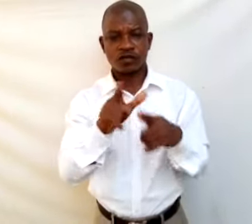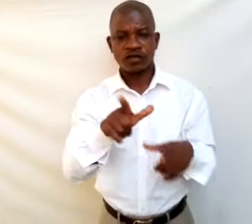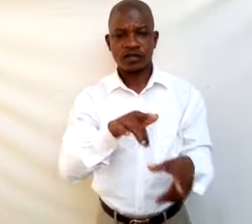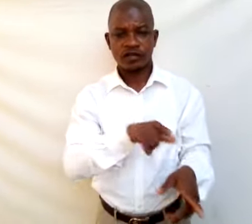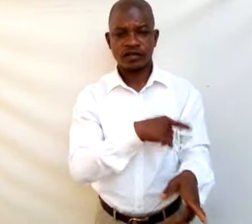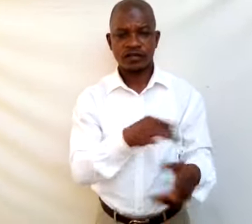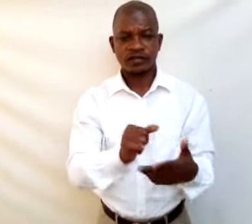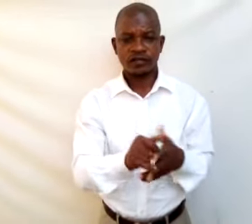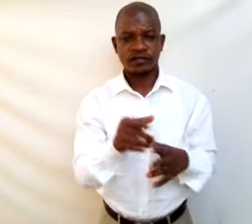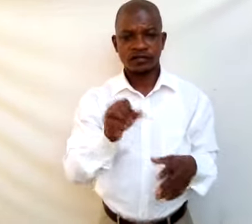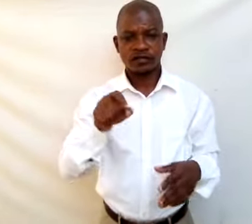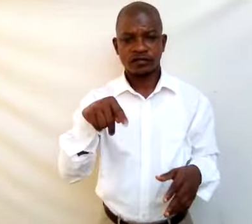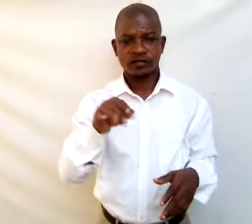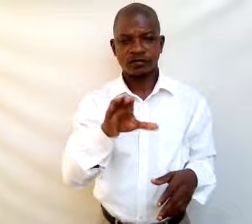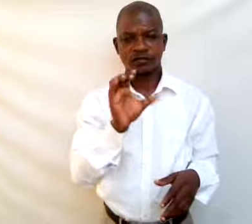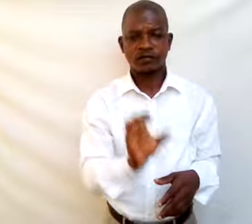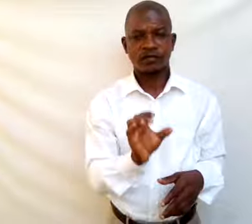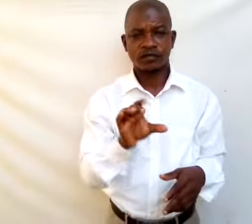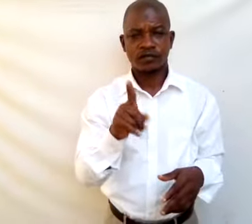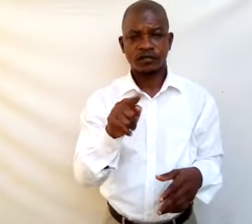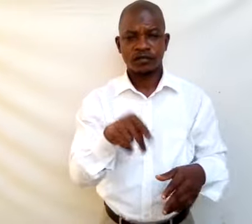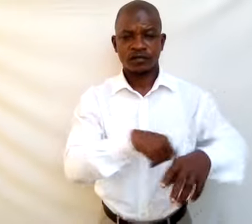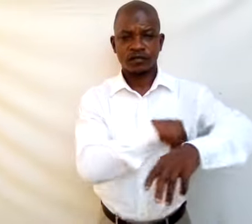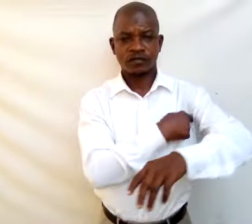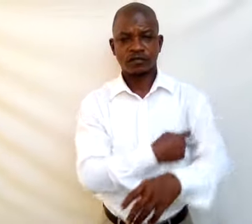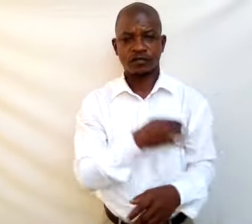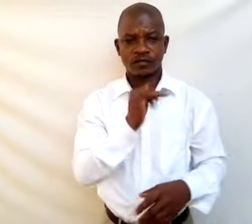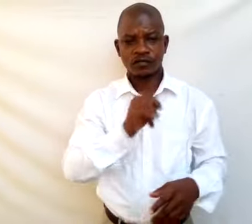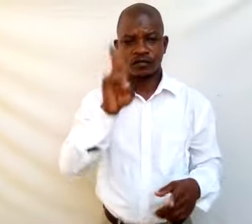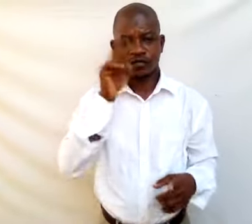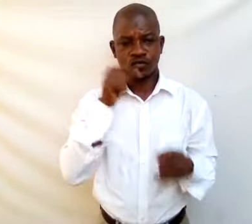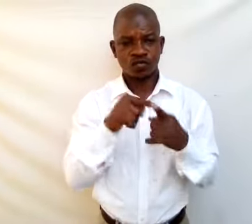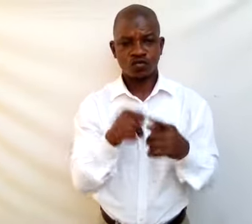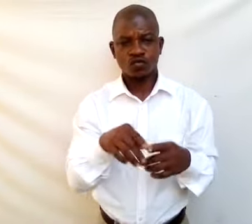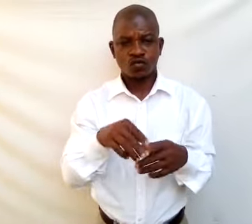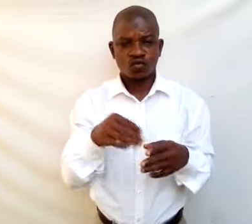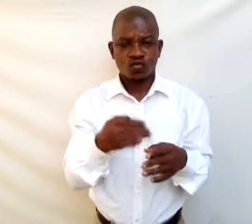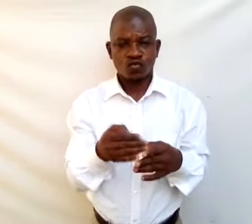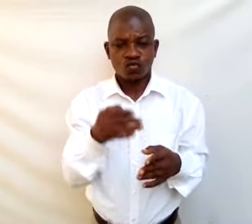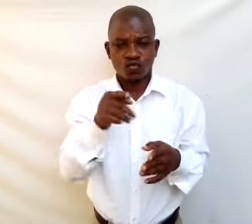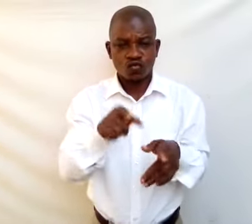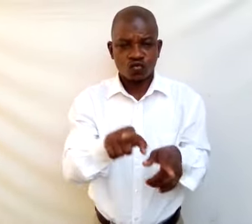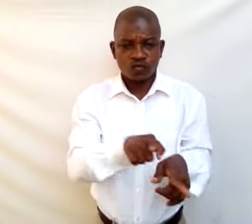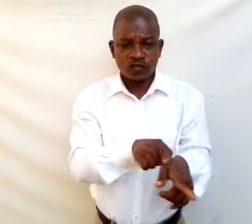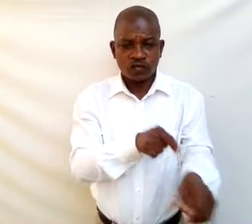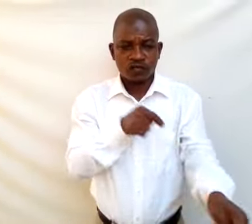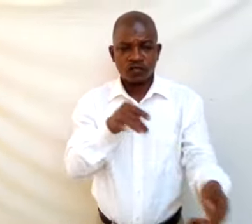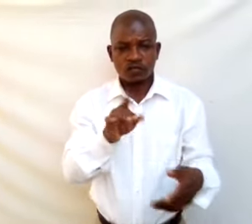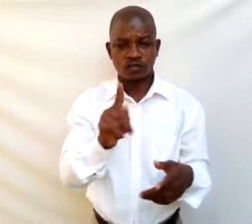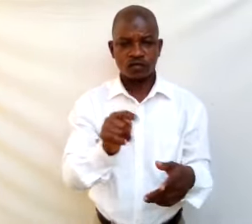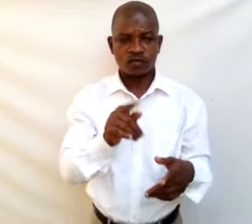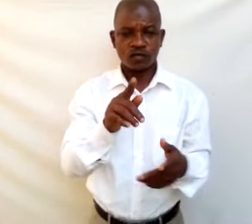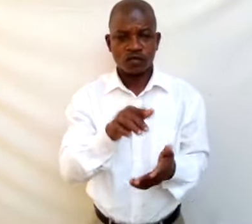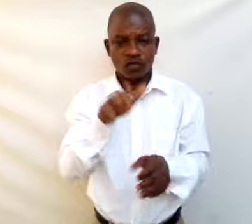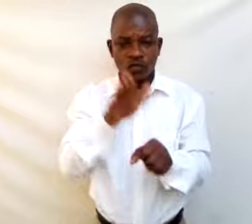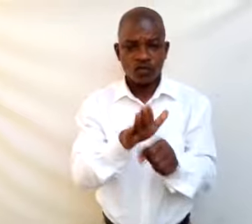Specimen C is thermometer. Specimen to measure temperature. Specimen D